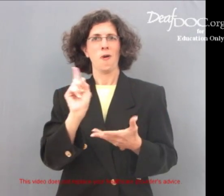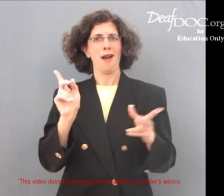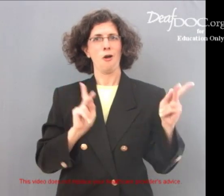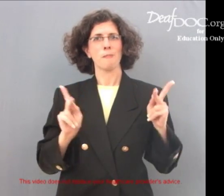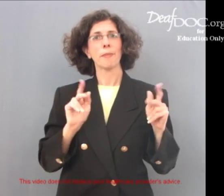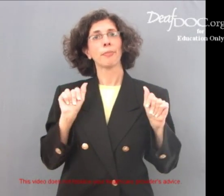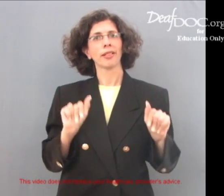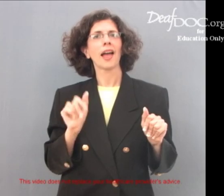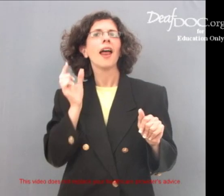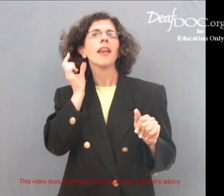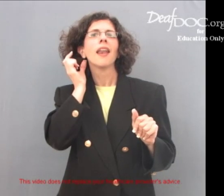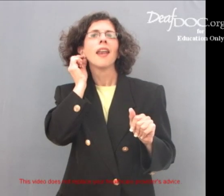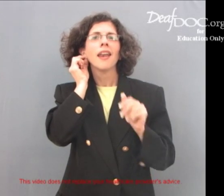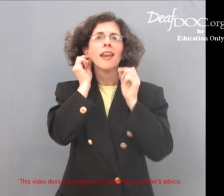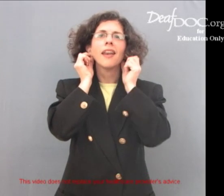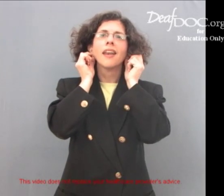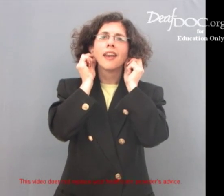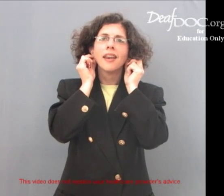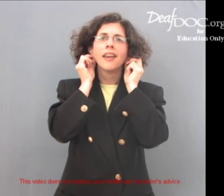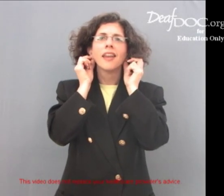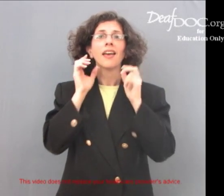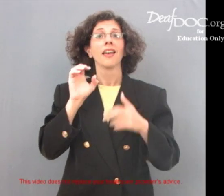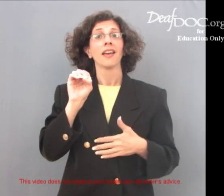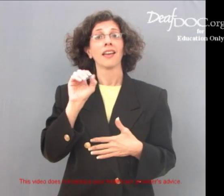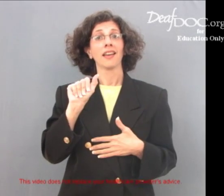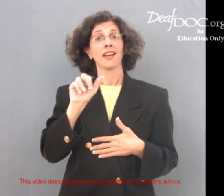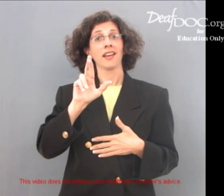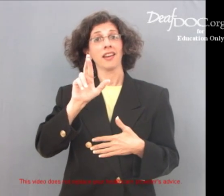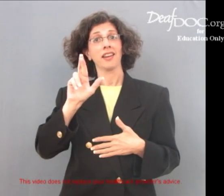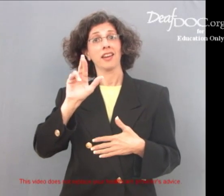it's also where many people wear their earrings.